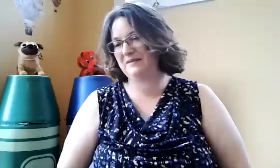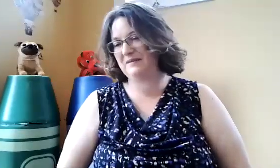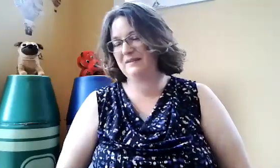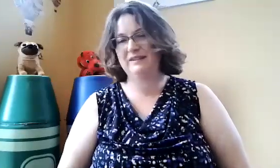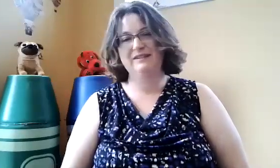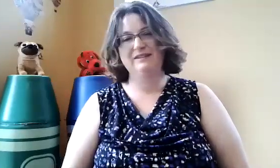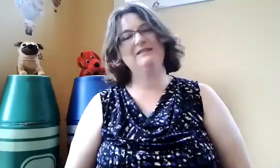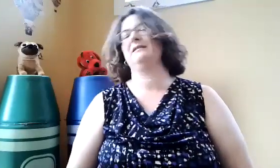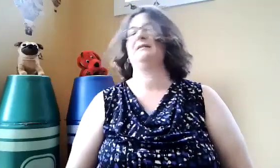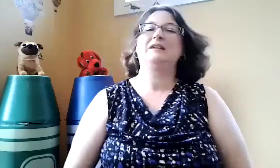No.